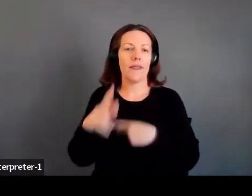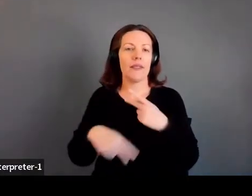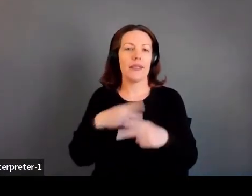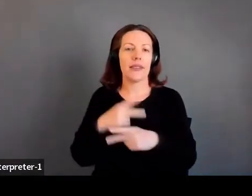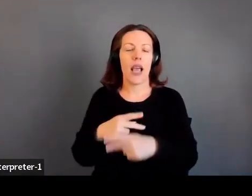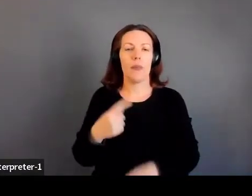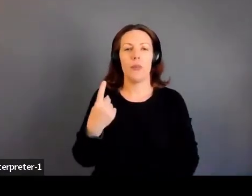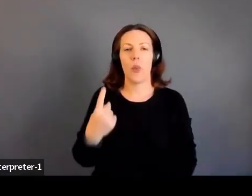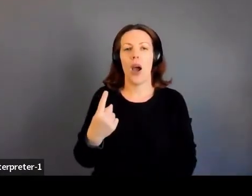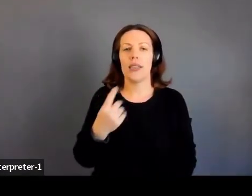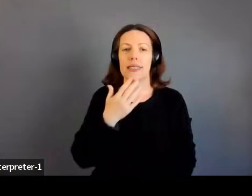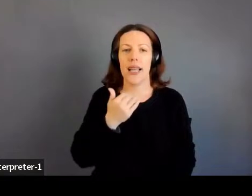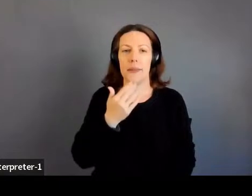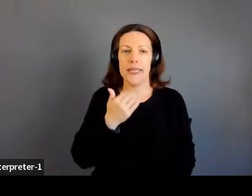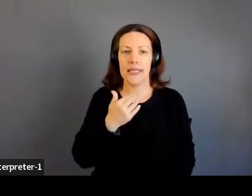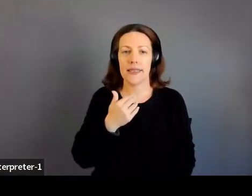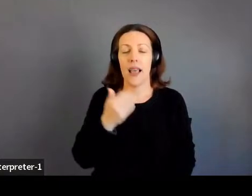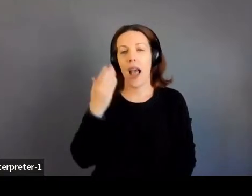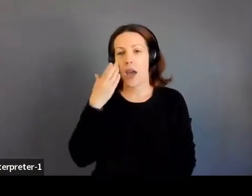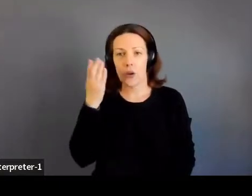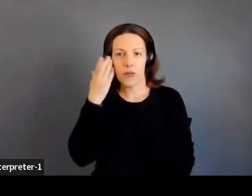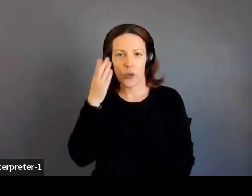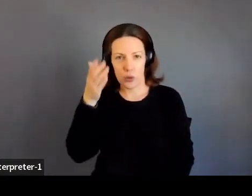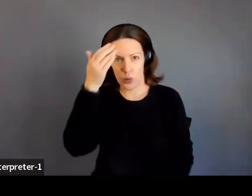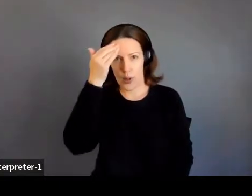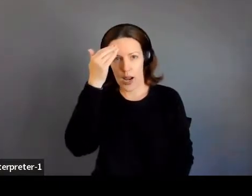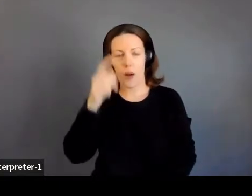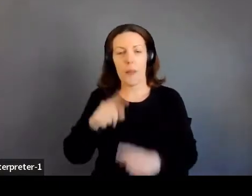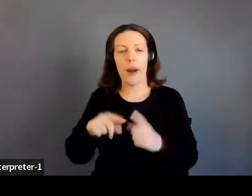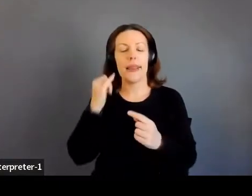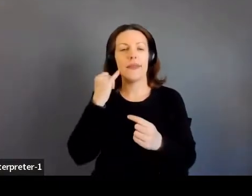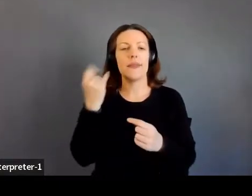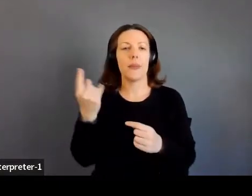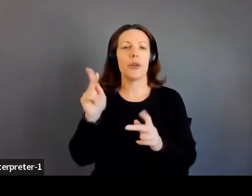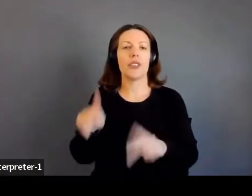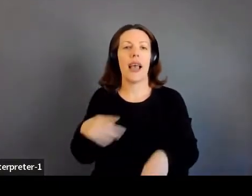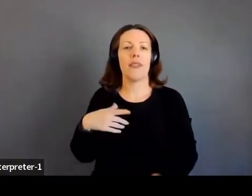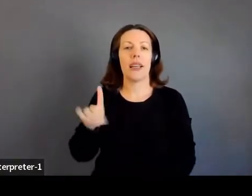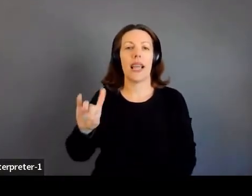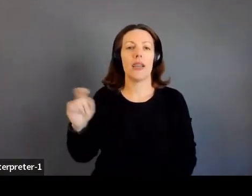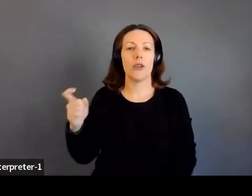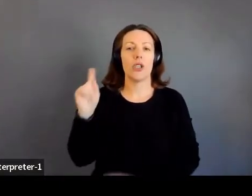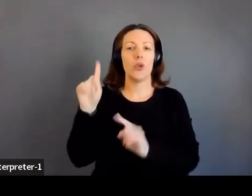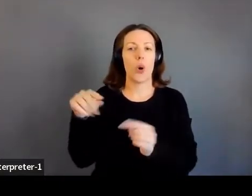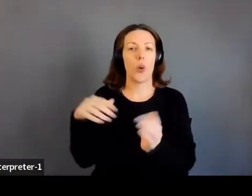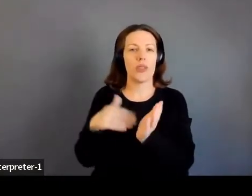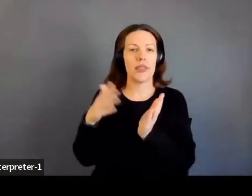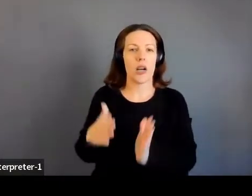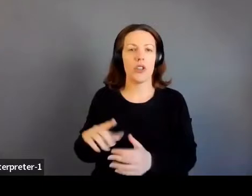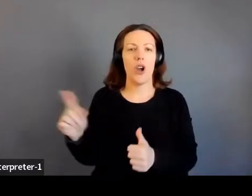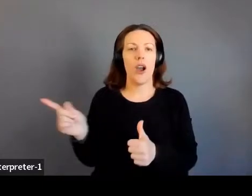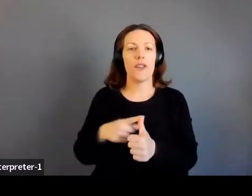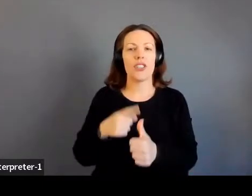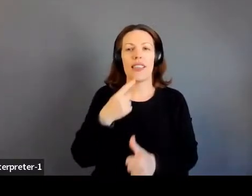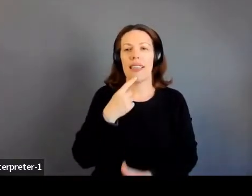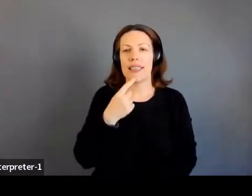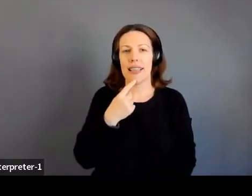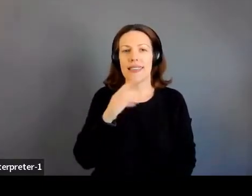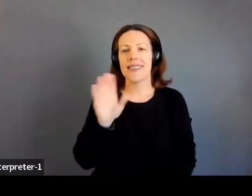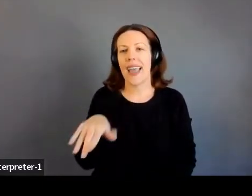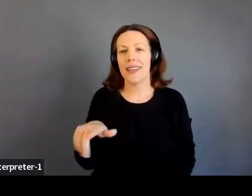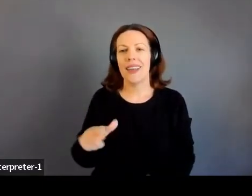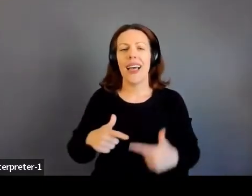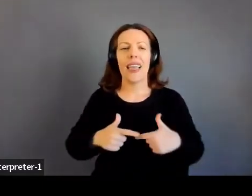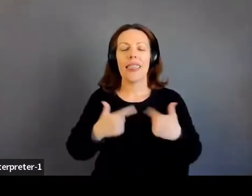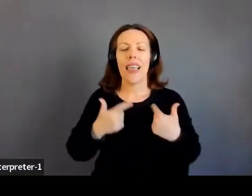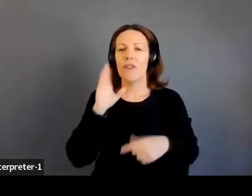if you know this, but when someone, um, has that diagnosis and goes to the doctor, one of the first things they say is, Hey, life is